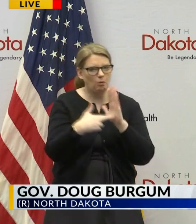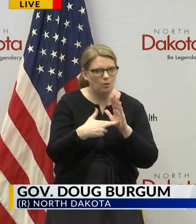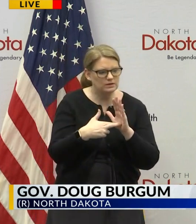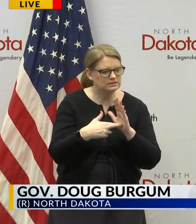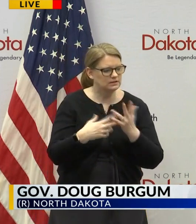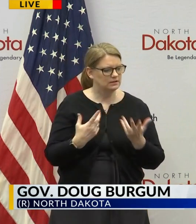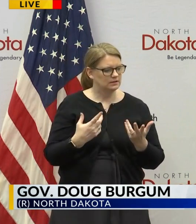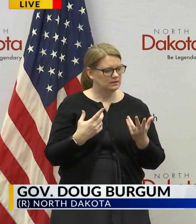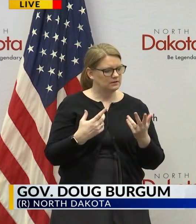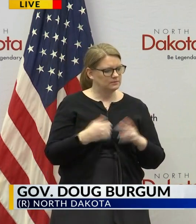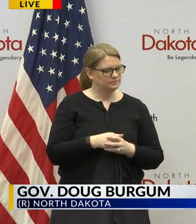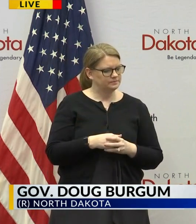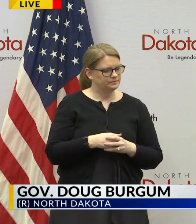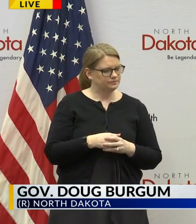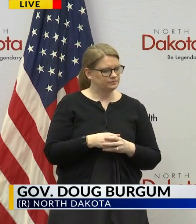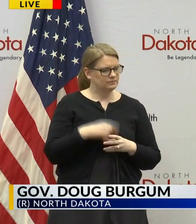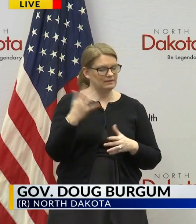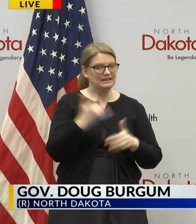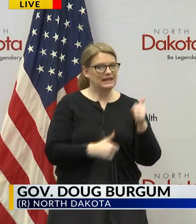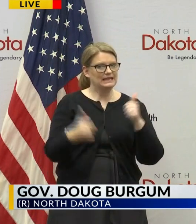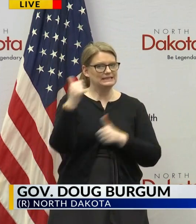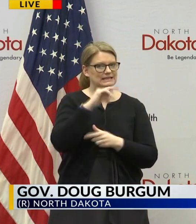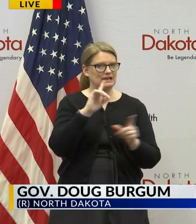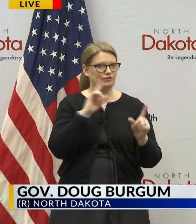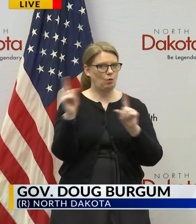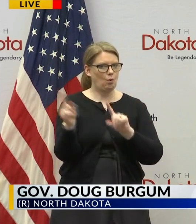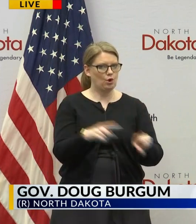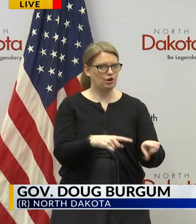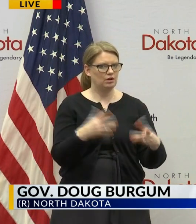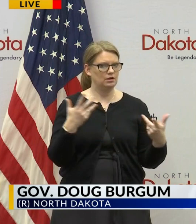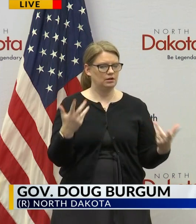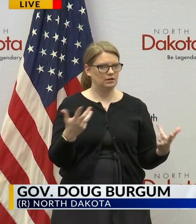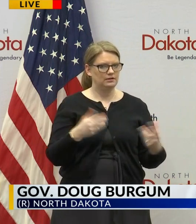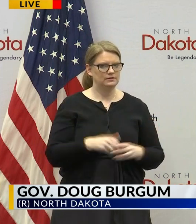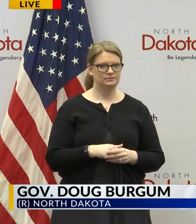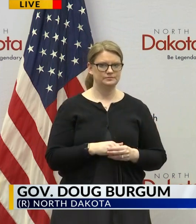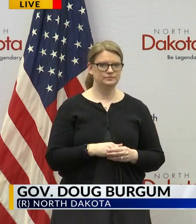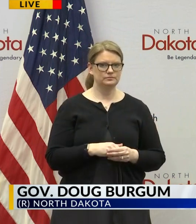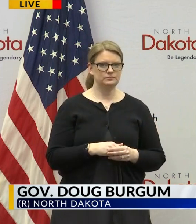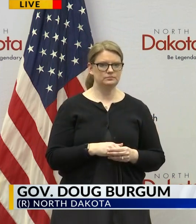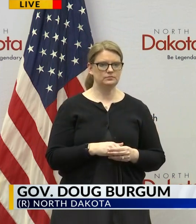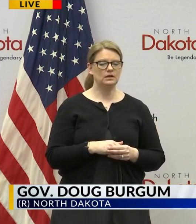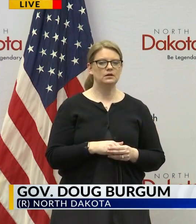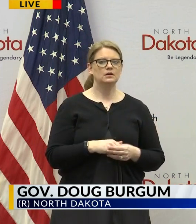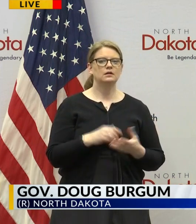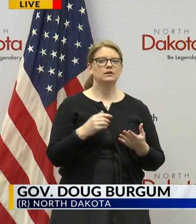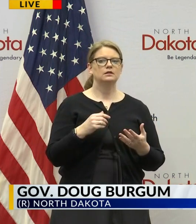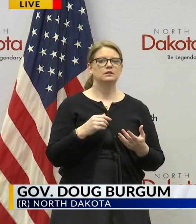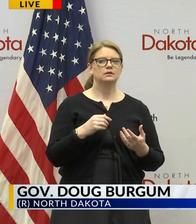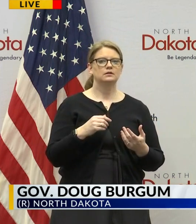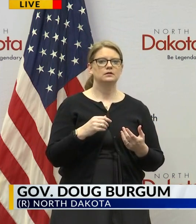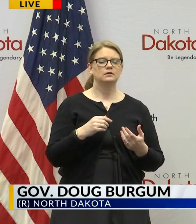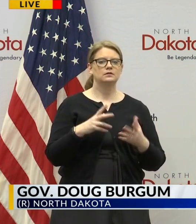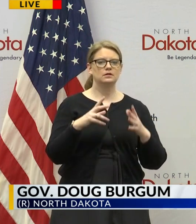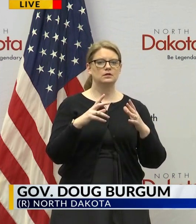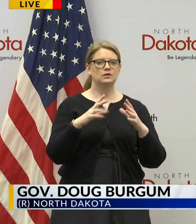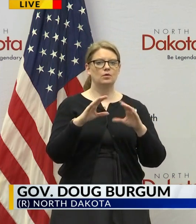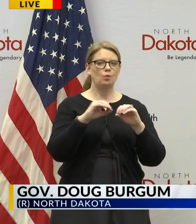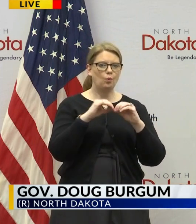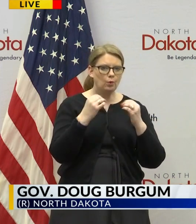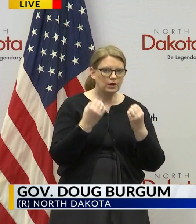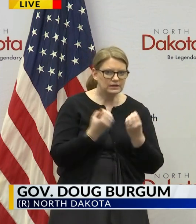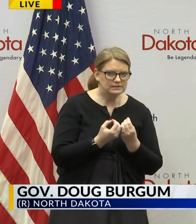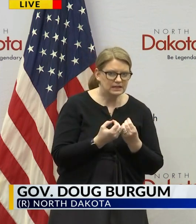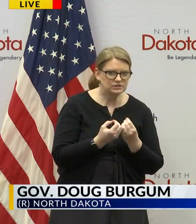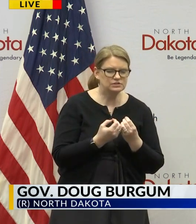is that we're as part of the executive order today we're ordering that all organizations that